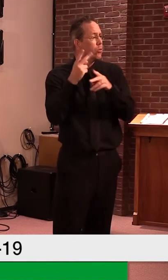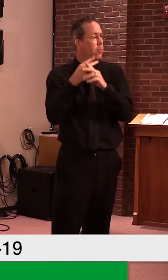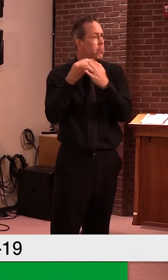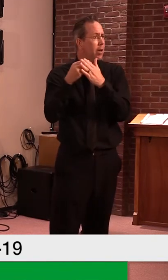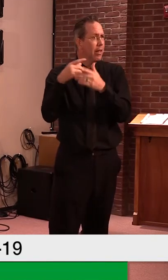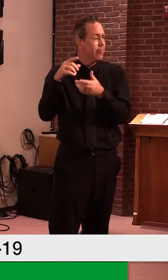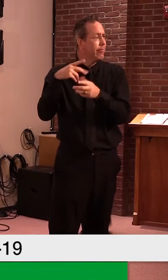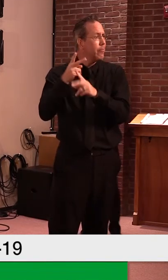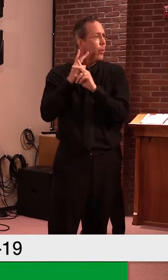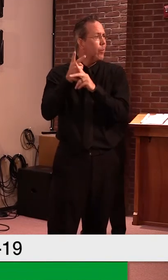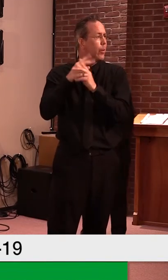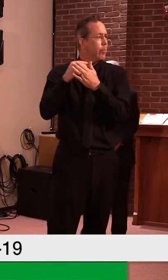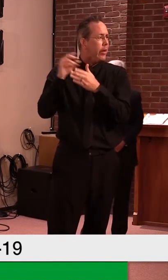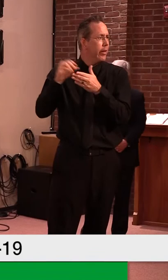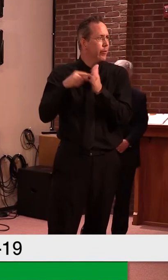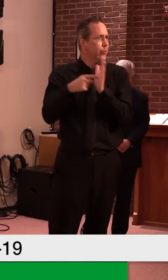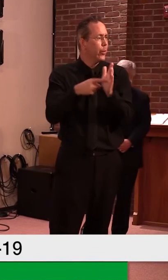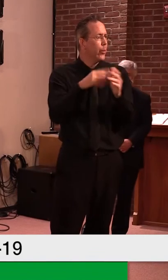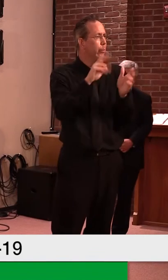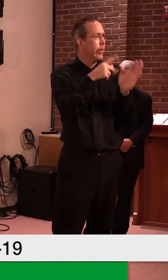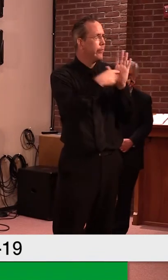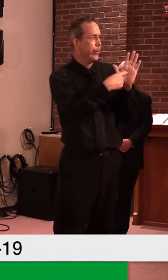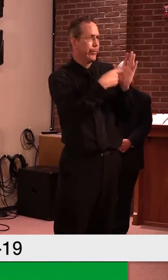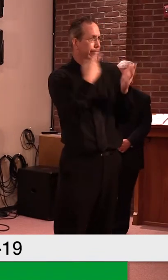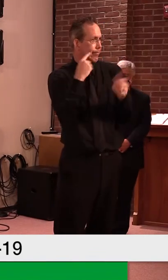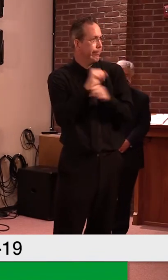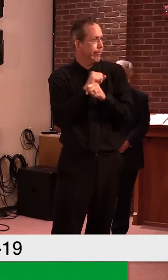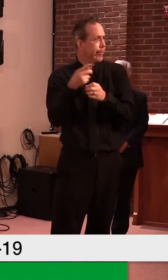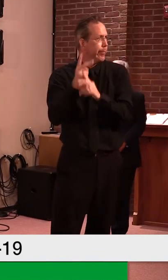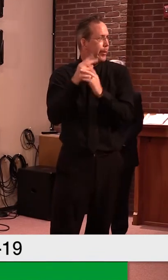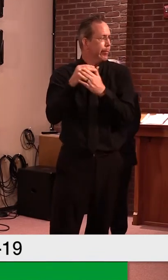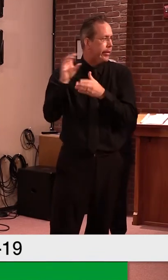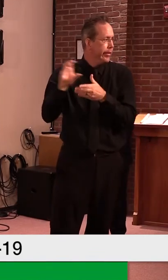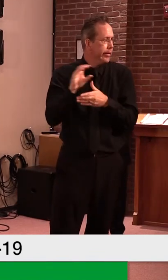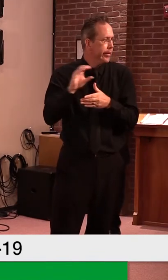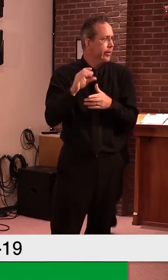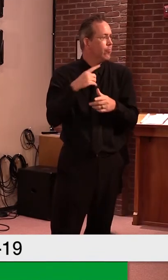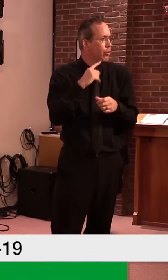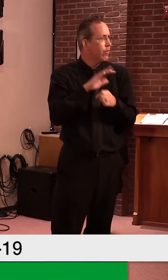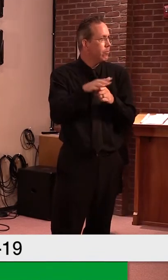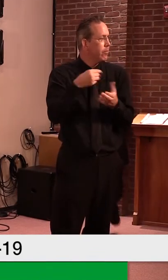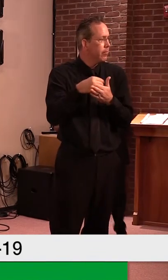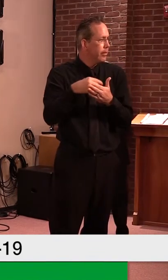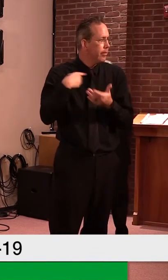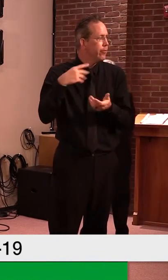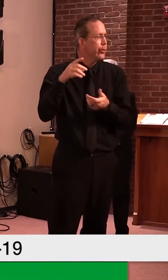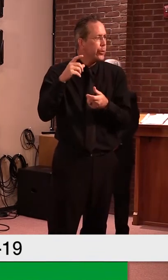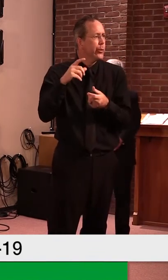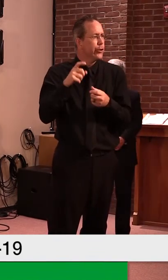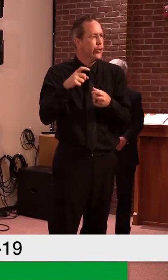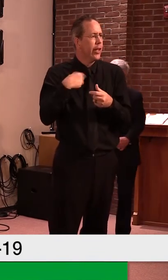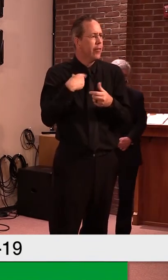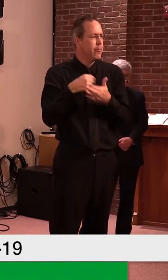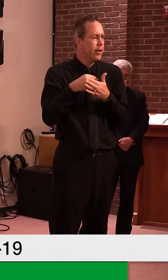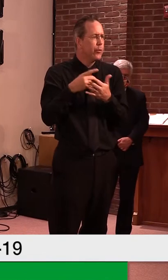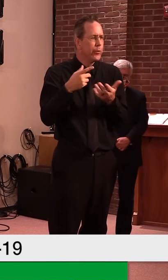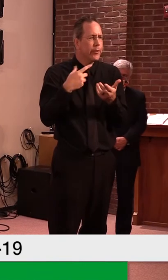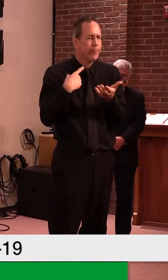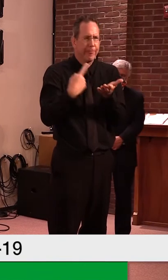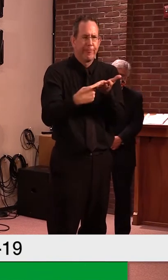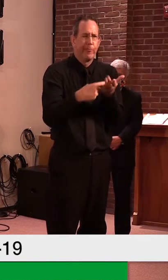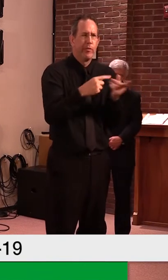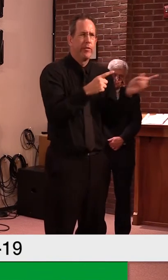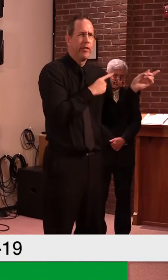CARES money. So we should have more than just 100 million. Uh, that's to be determined. We'll work with the legislature. A lot's going to